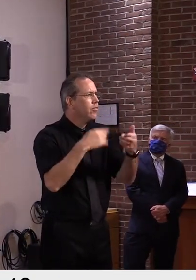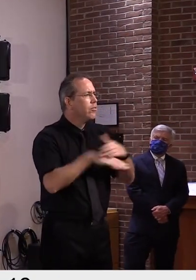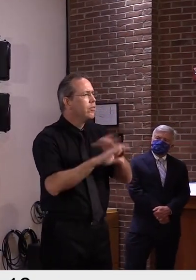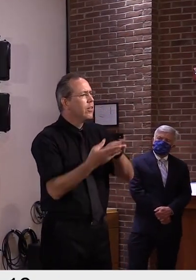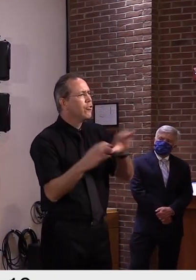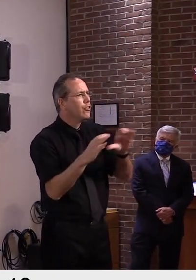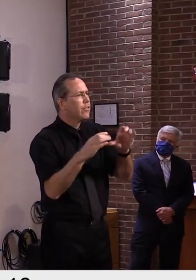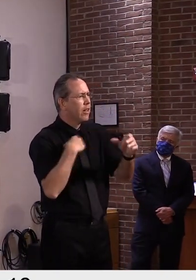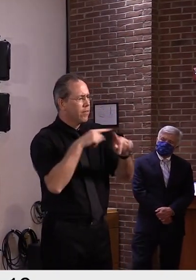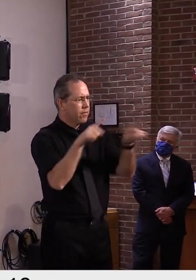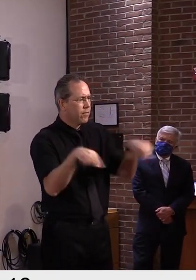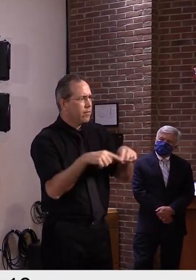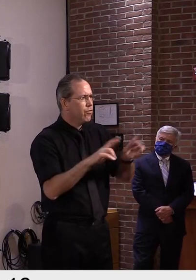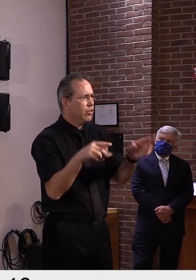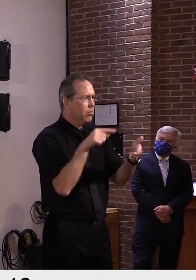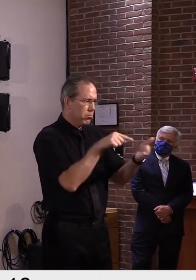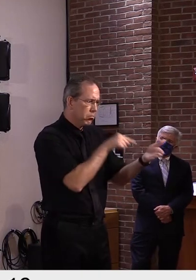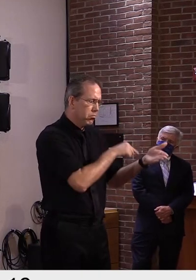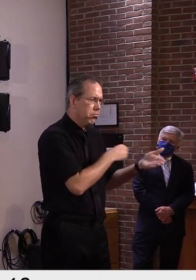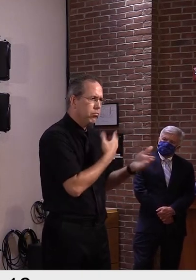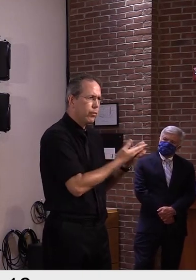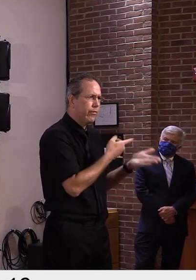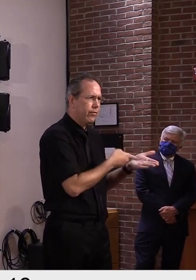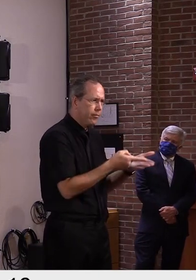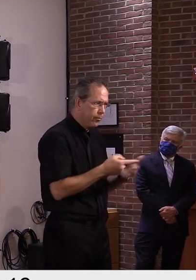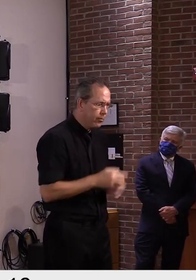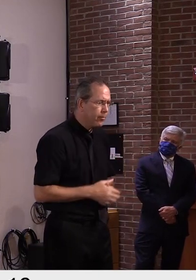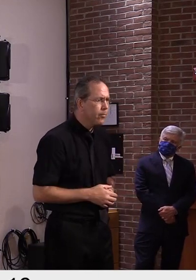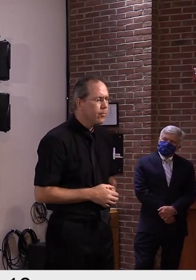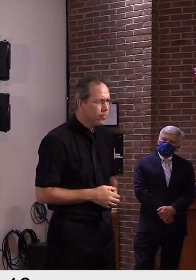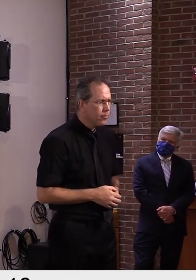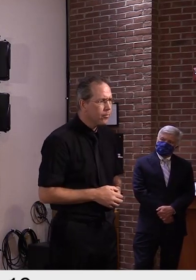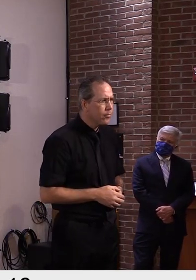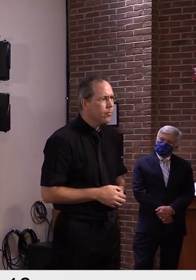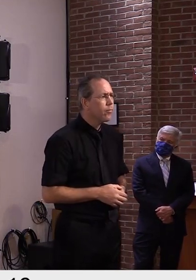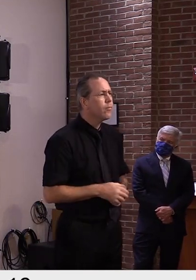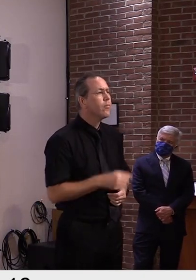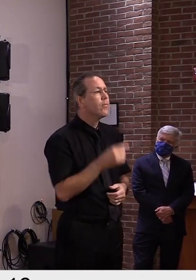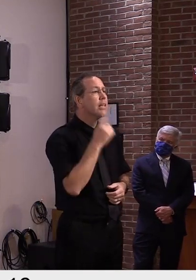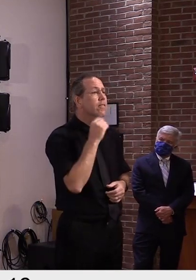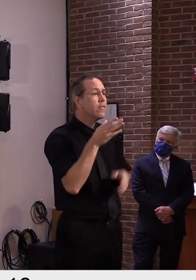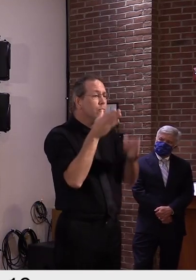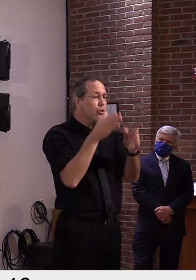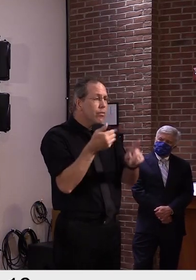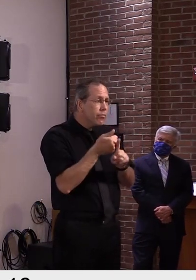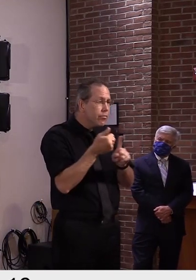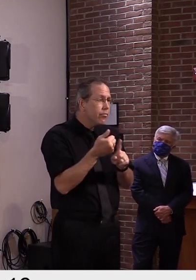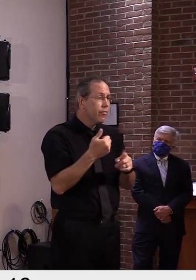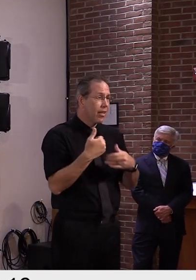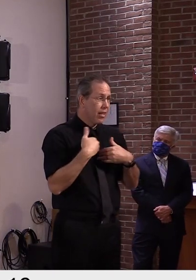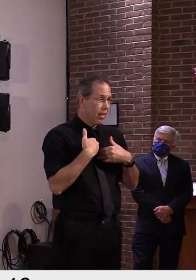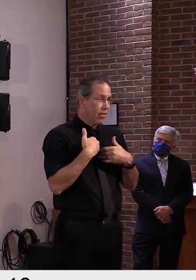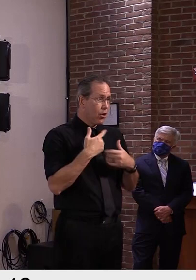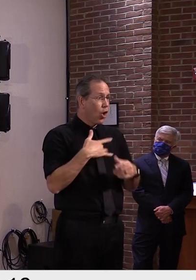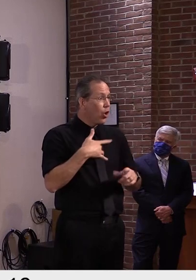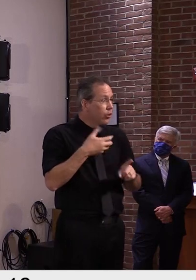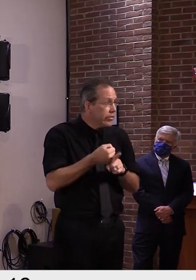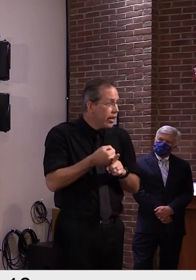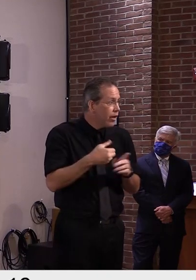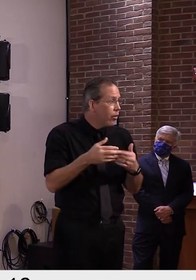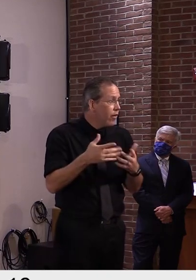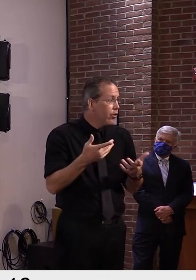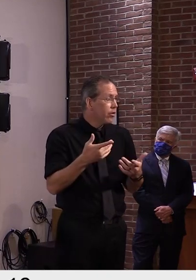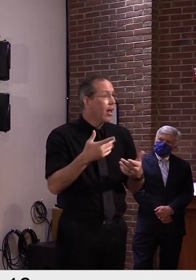consequence of COVID-19, and that would count as a COVID-19 death. But it might say neither of those. It might